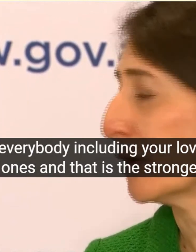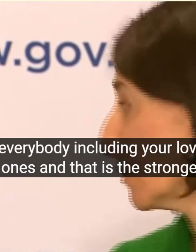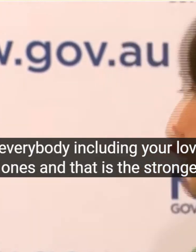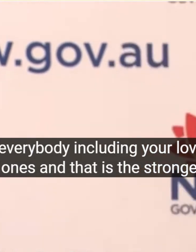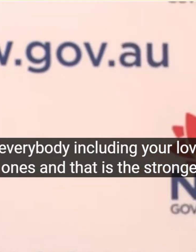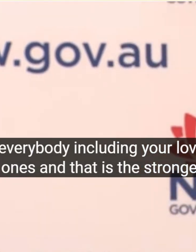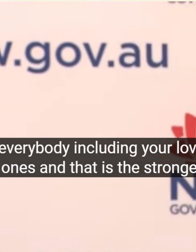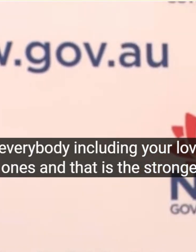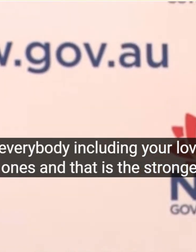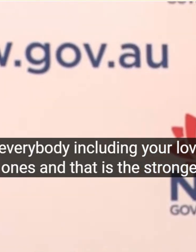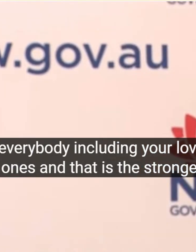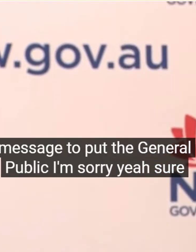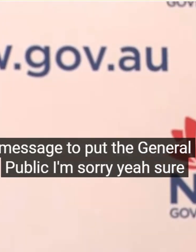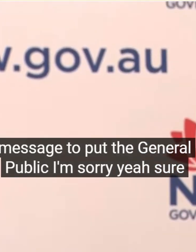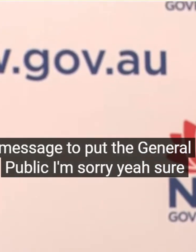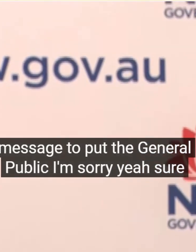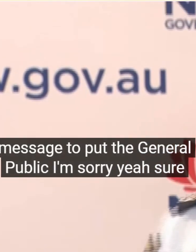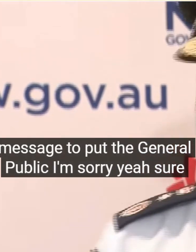I Will